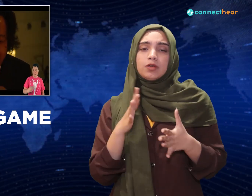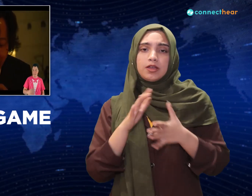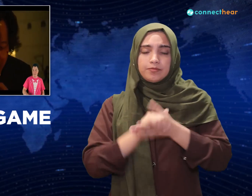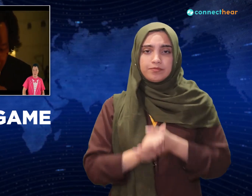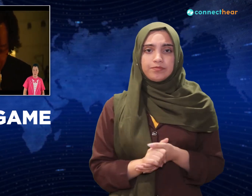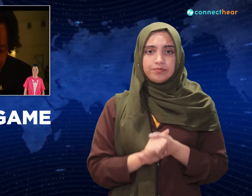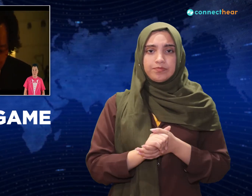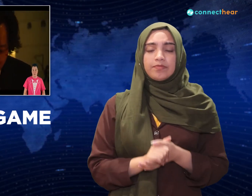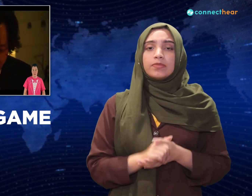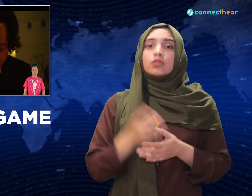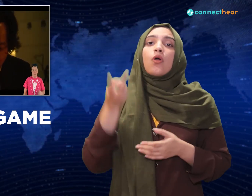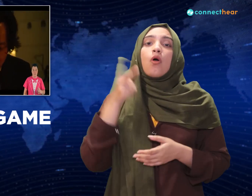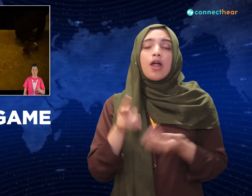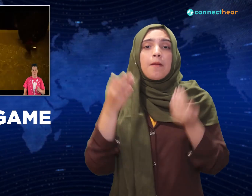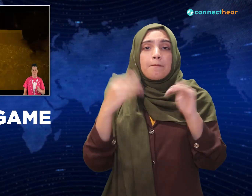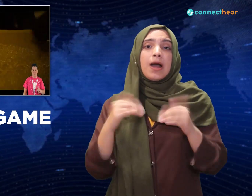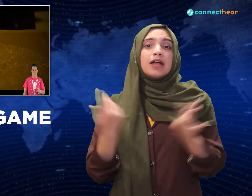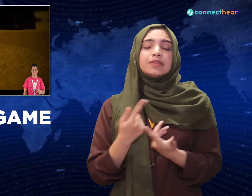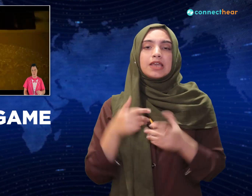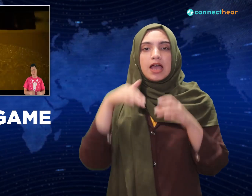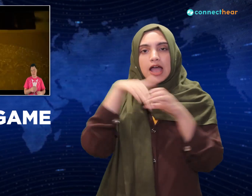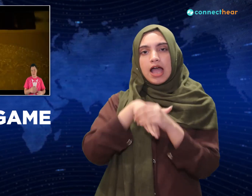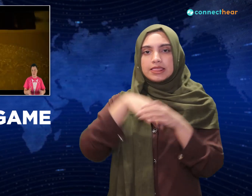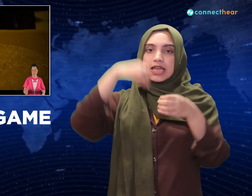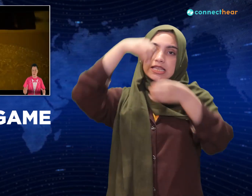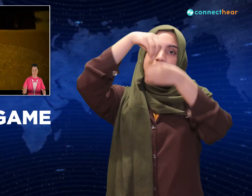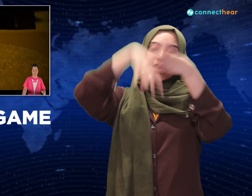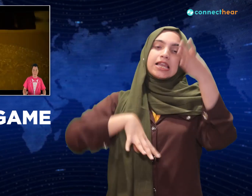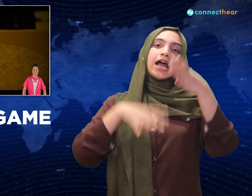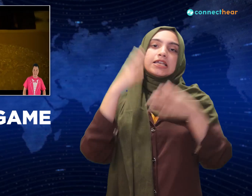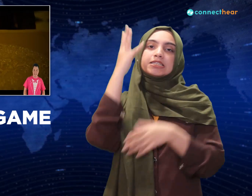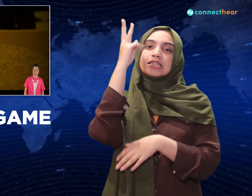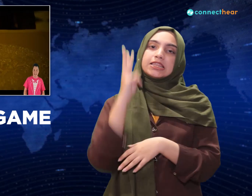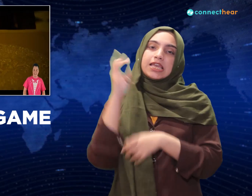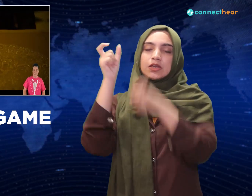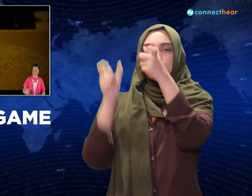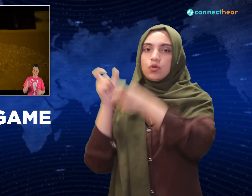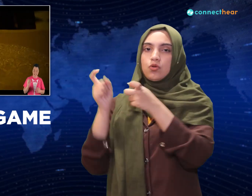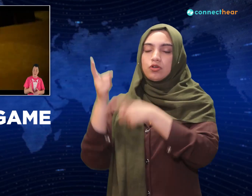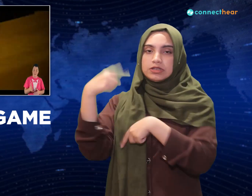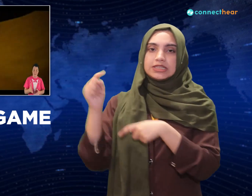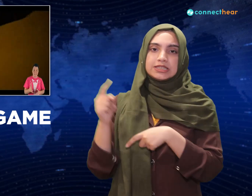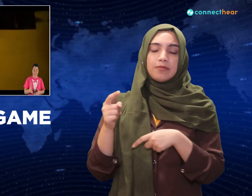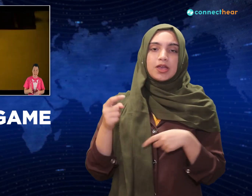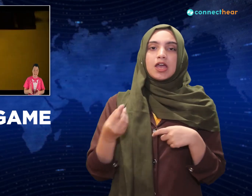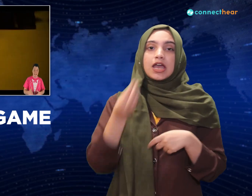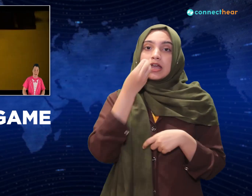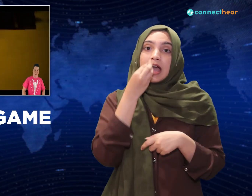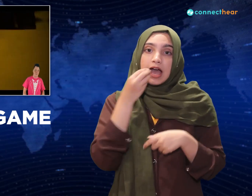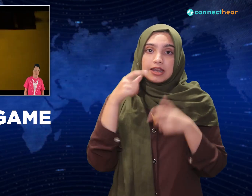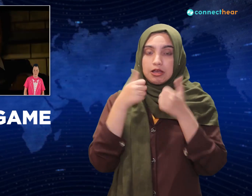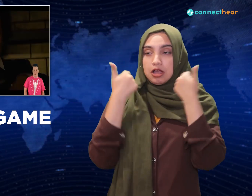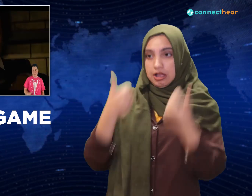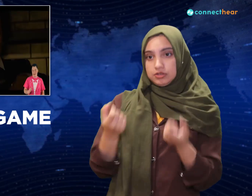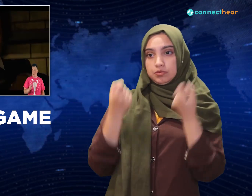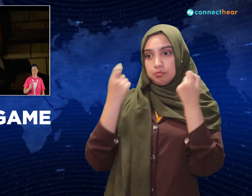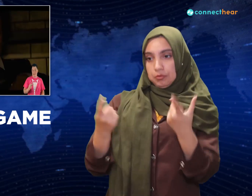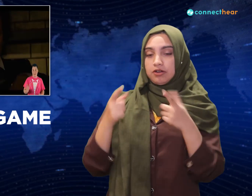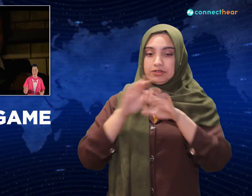steak dinner before the game tomorrow, but when they cleared their plates at the end, they leave the steak knife. So that night they get